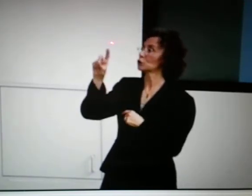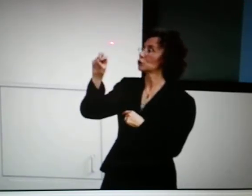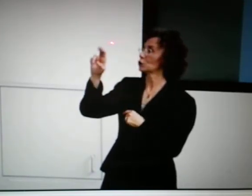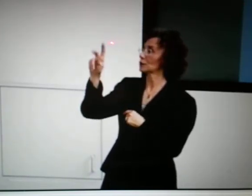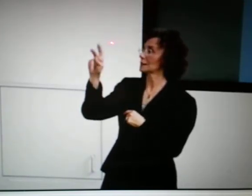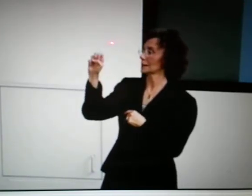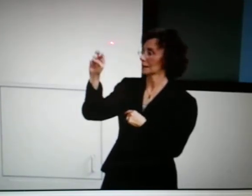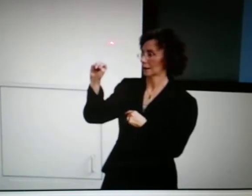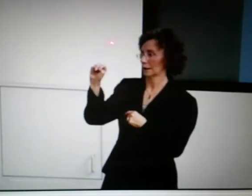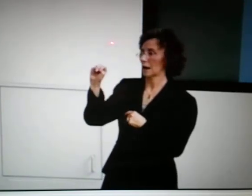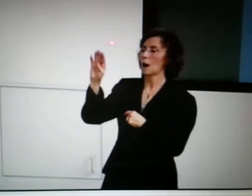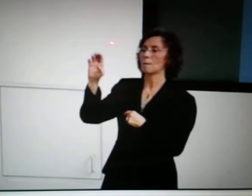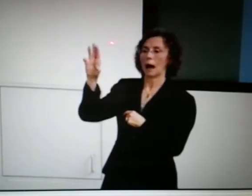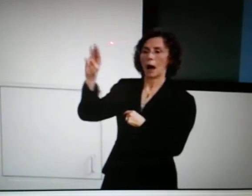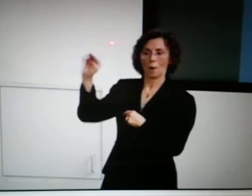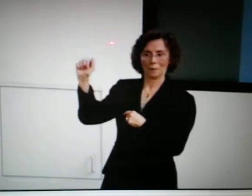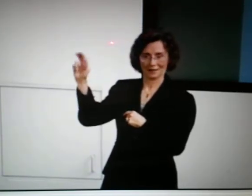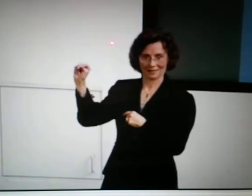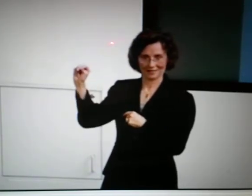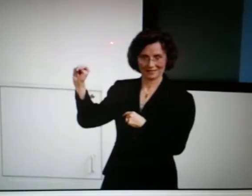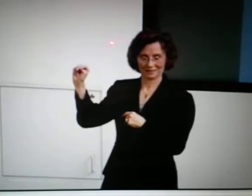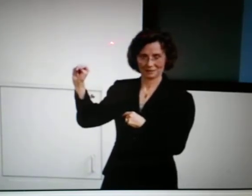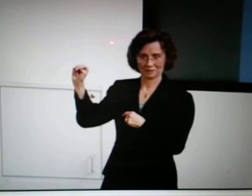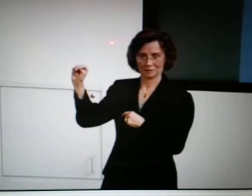today is Dr. Bauman.